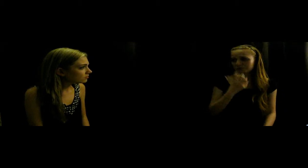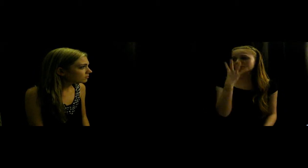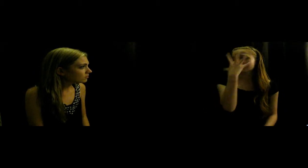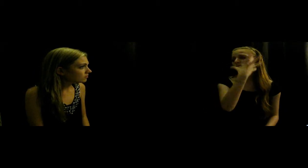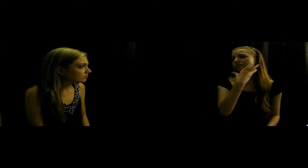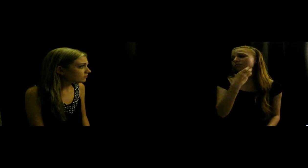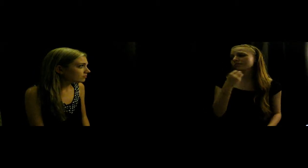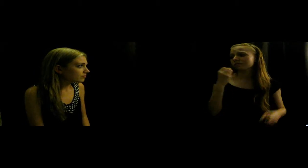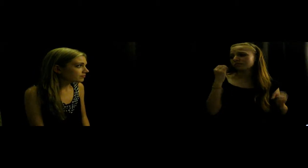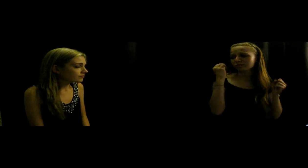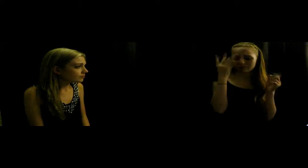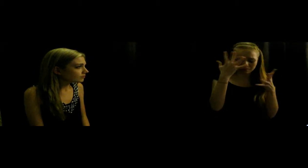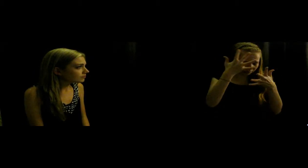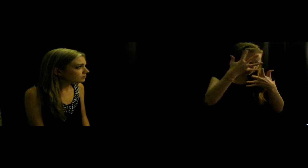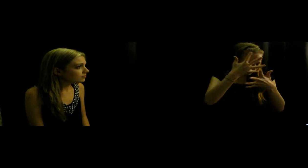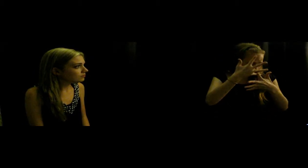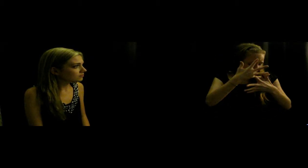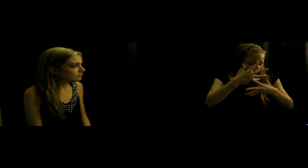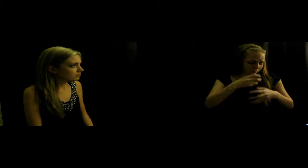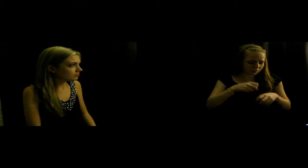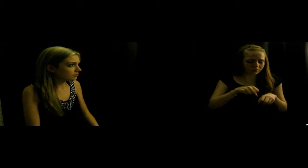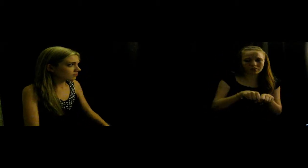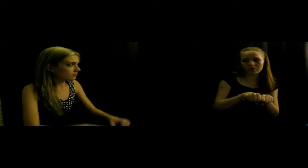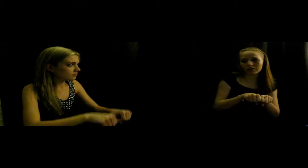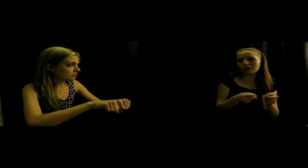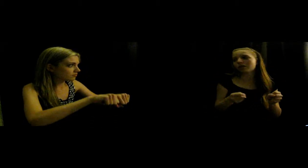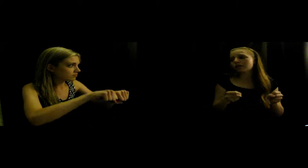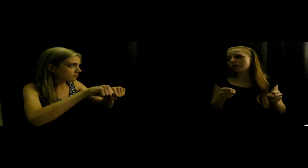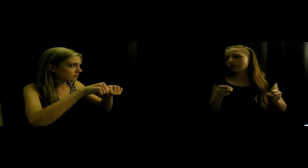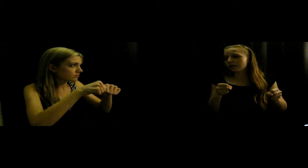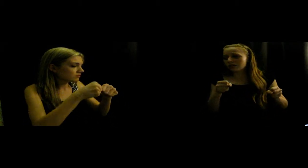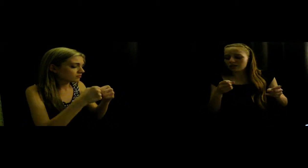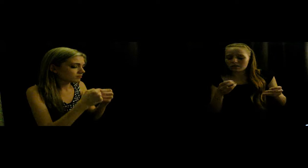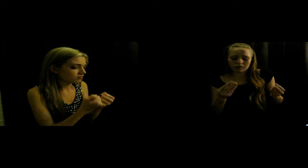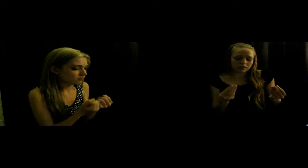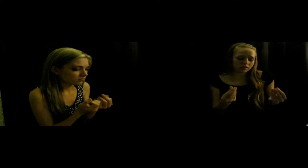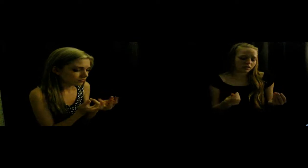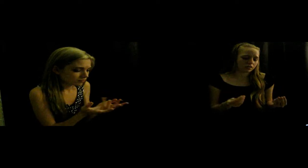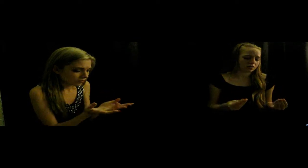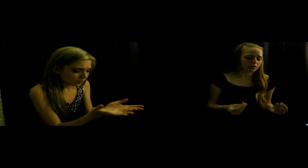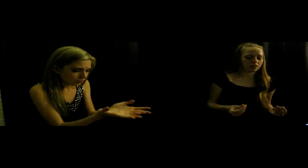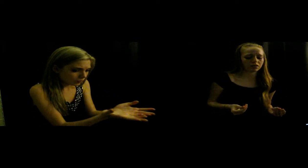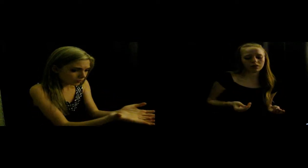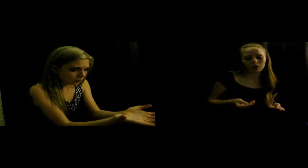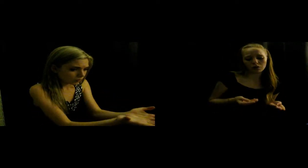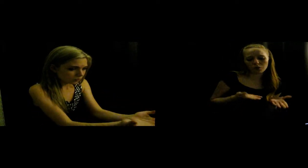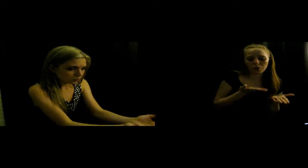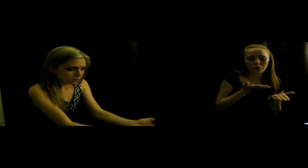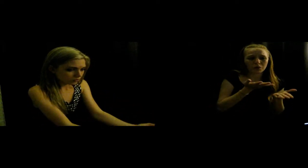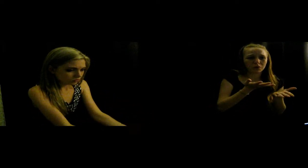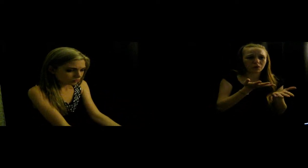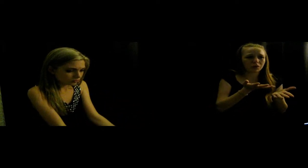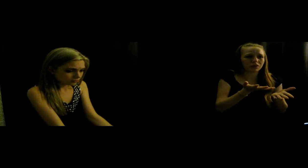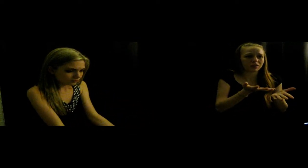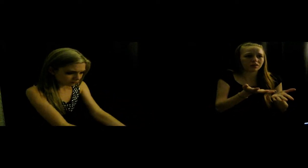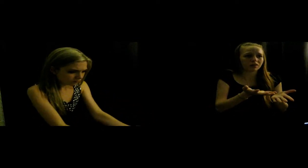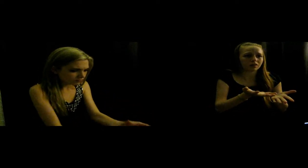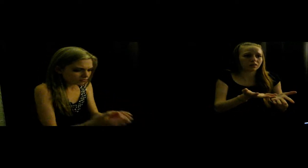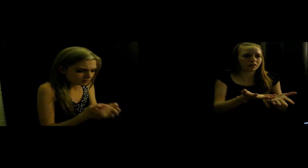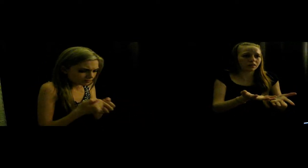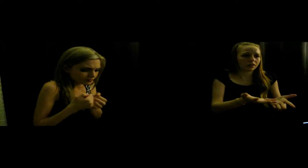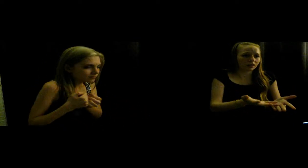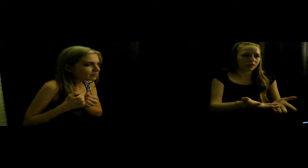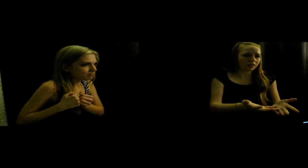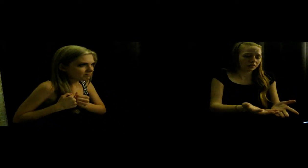faker side leaves you in the dark. You're left with shattered mirrors and the shards of a beautiful place.